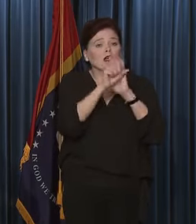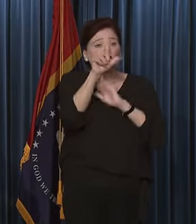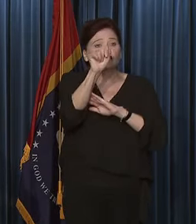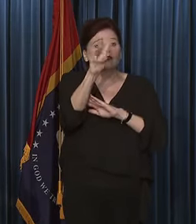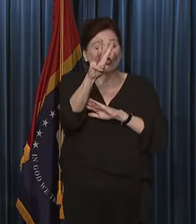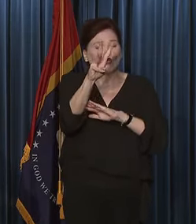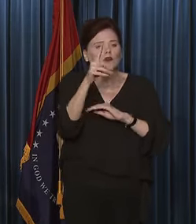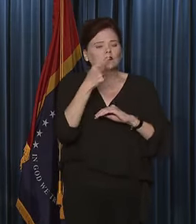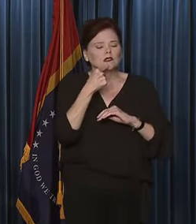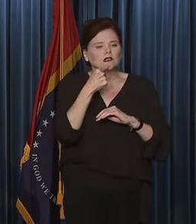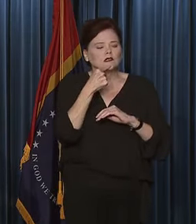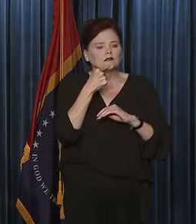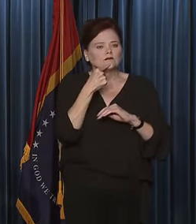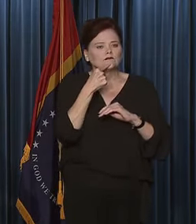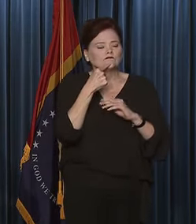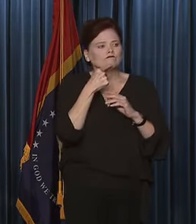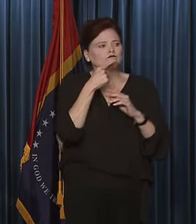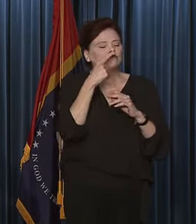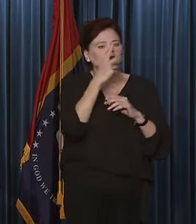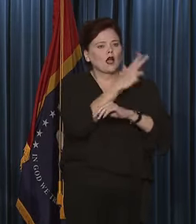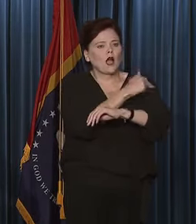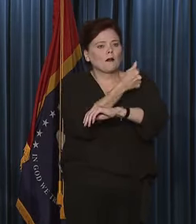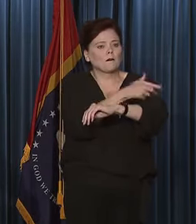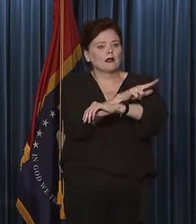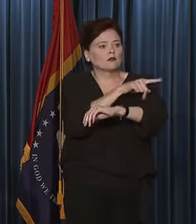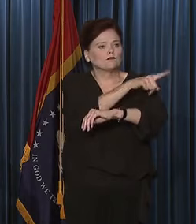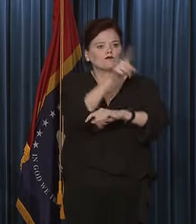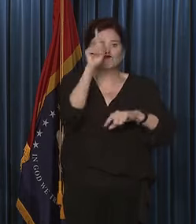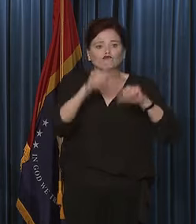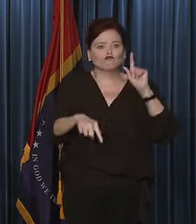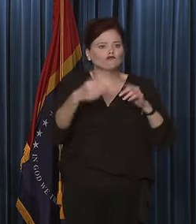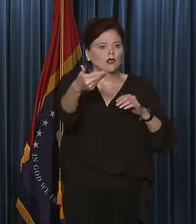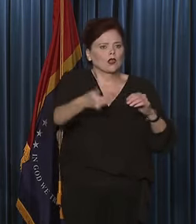individual hospitals from hiring staff.